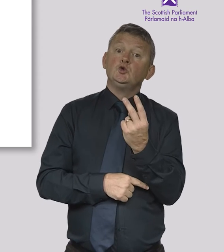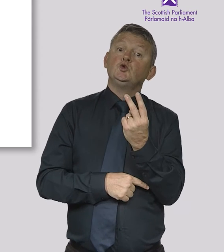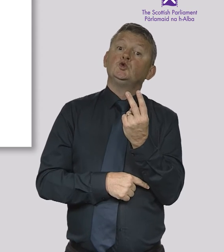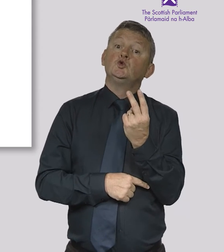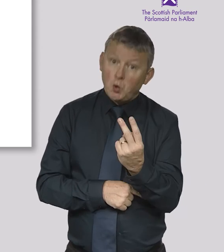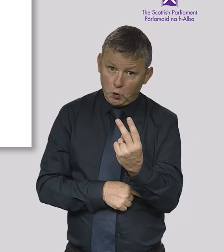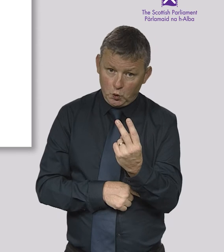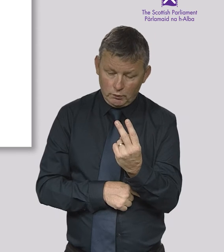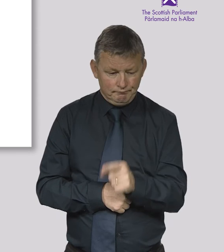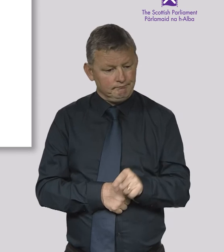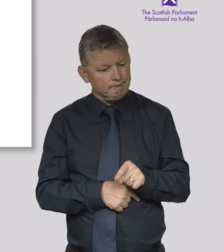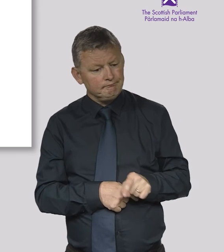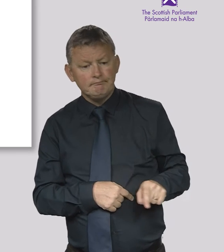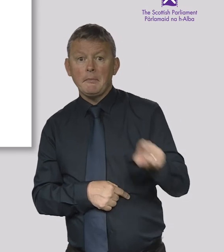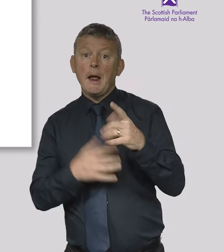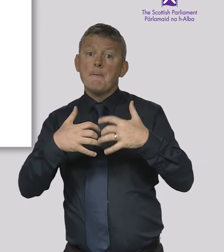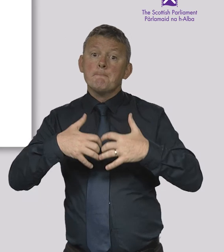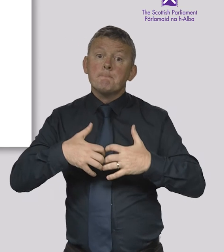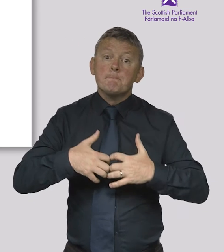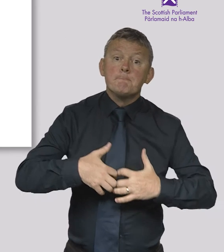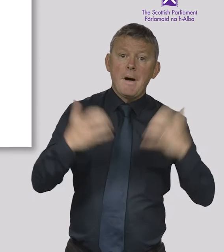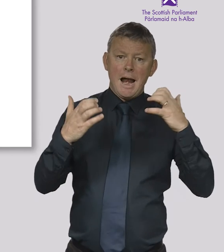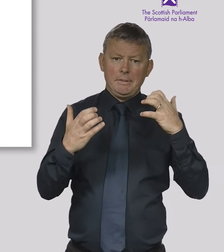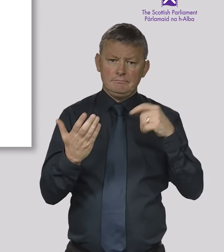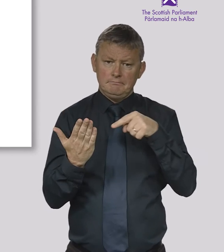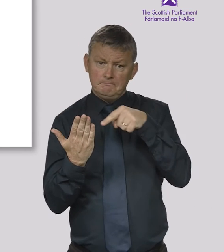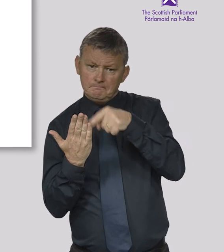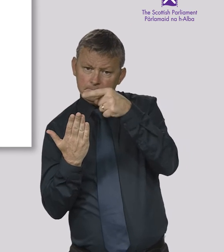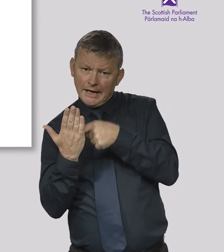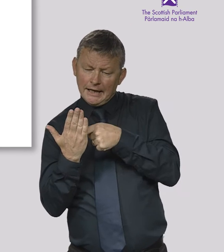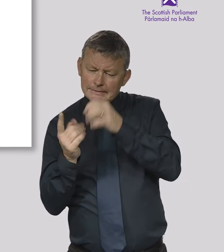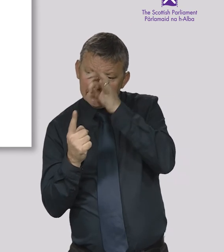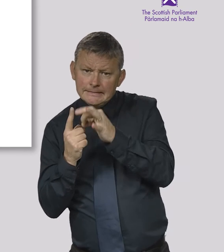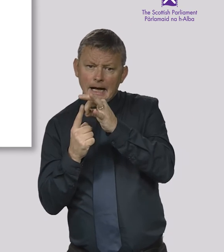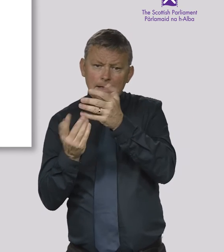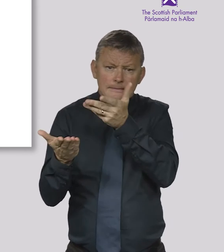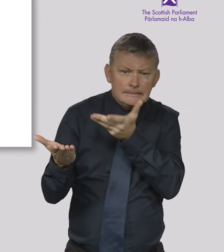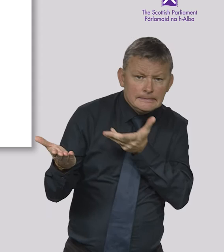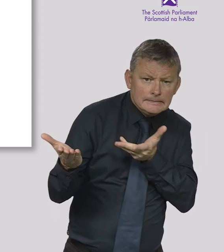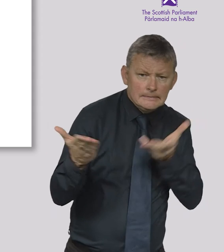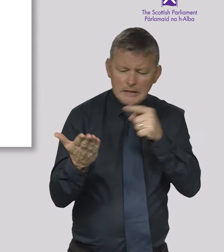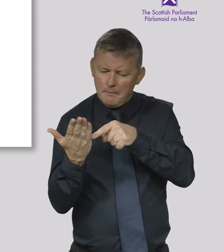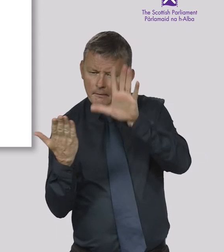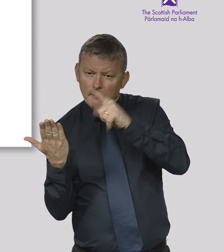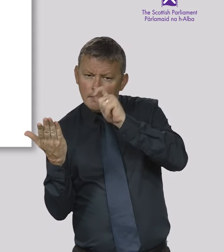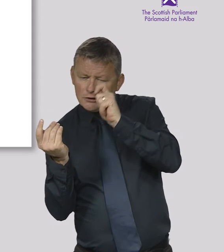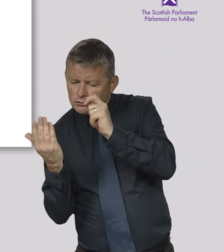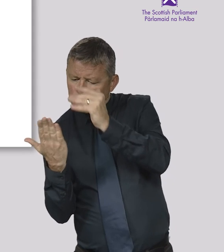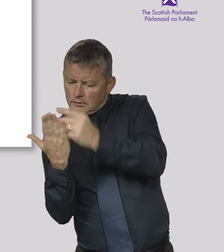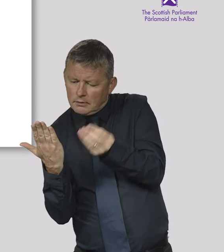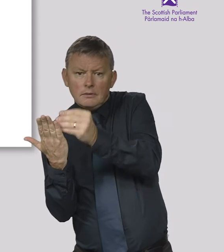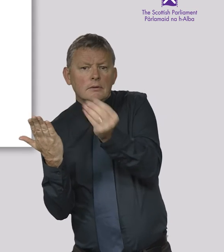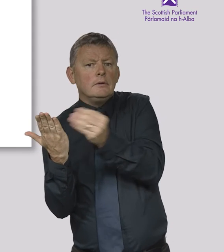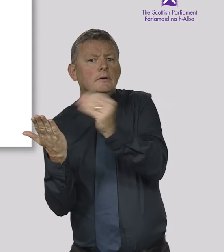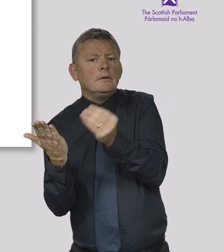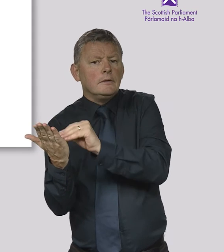Stage 2. A Parliamentary committee considers the Bill in detail and decides on proposed